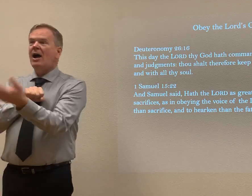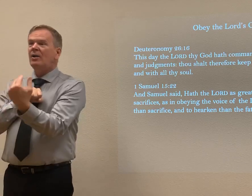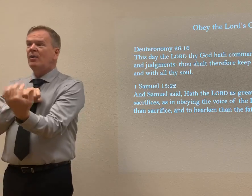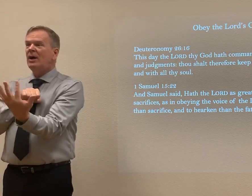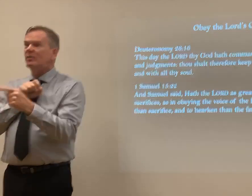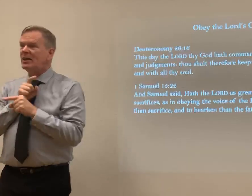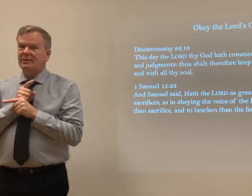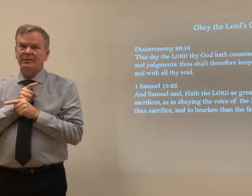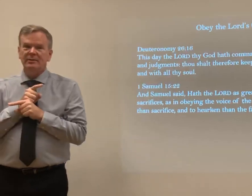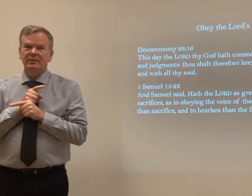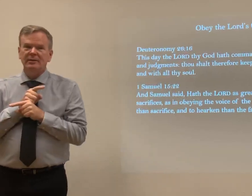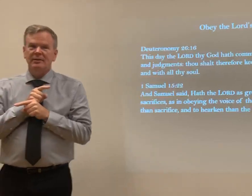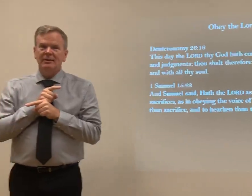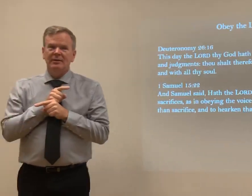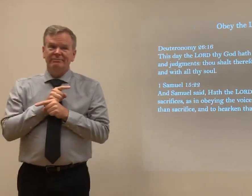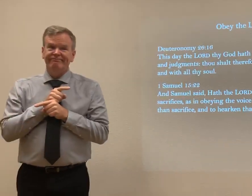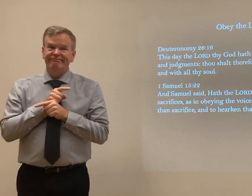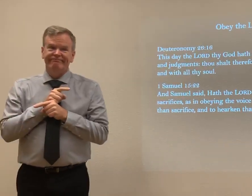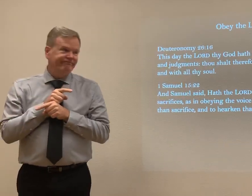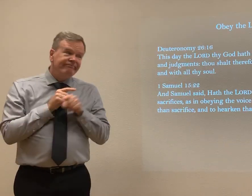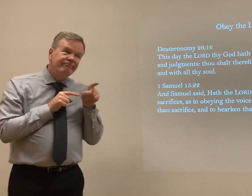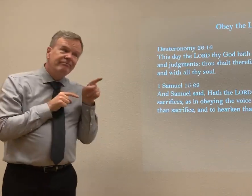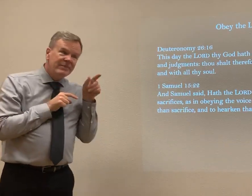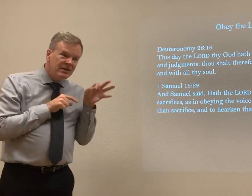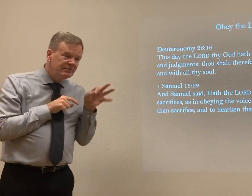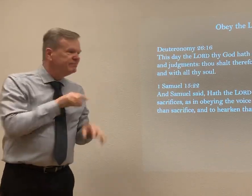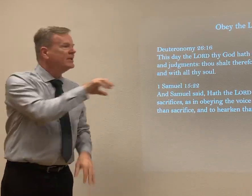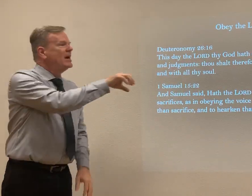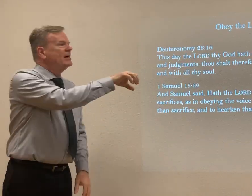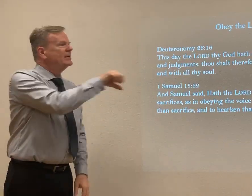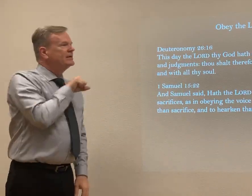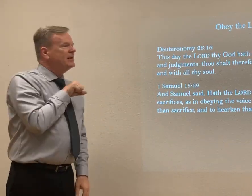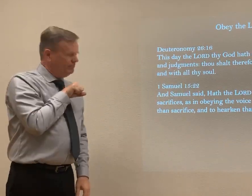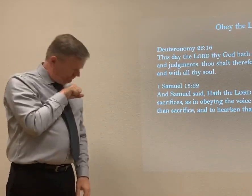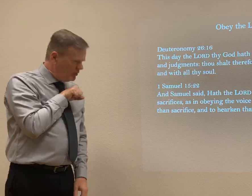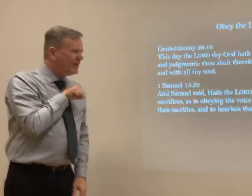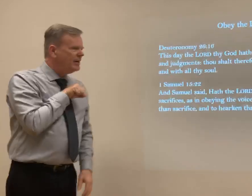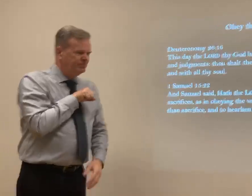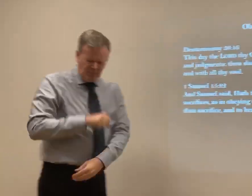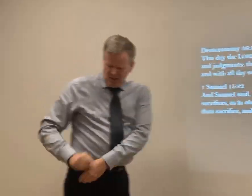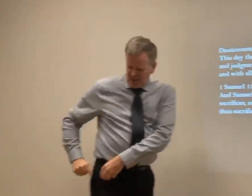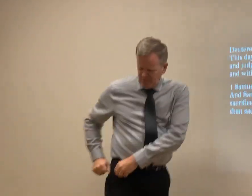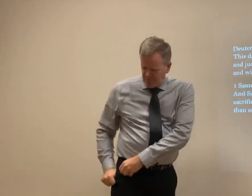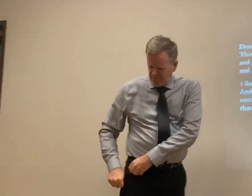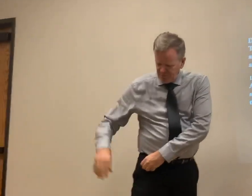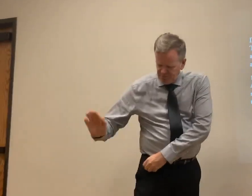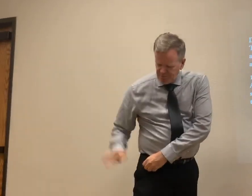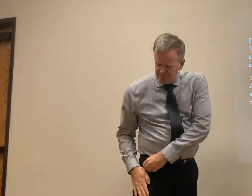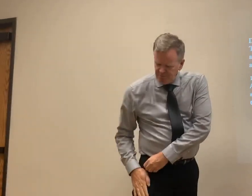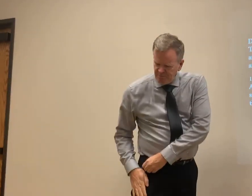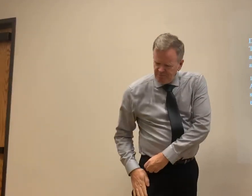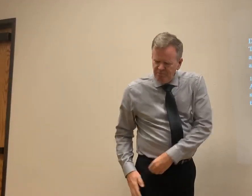takes the pastor at his word and needs to wait. Right? The pastor says, hey, we agree, but just hold on a second. It's not the right time.